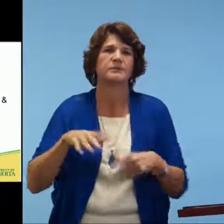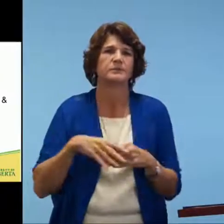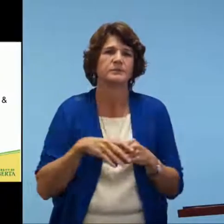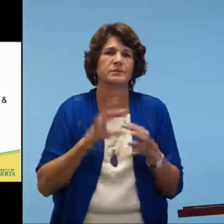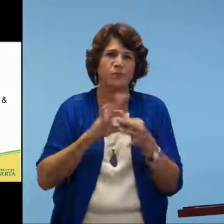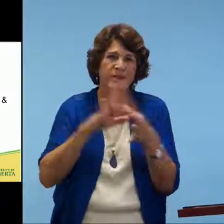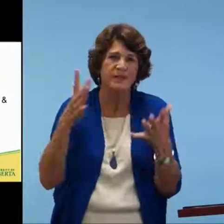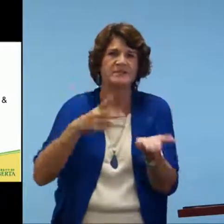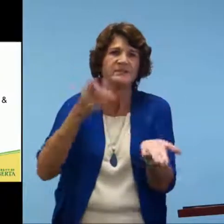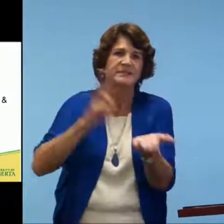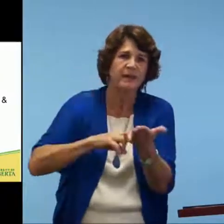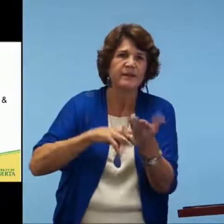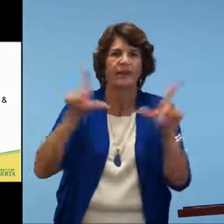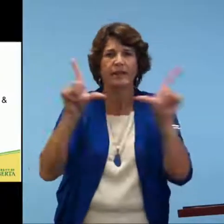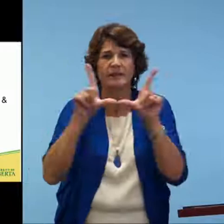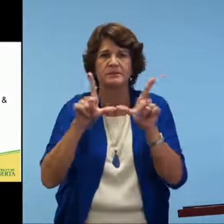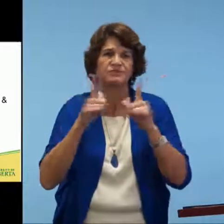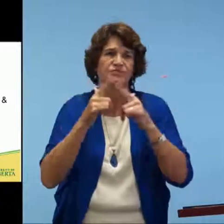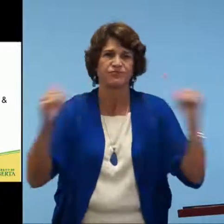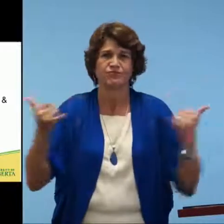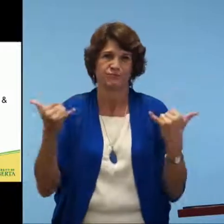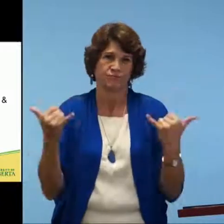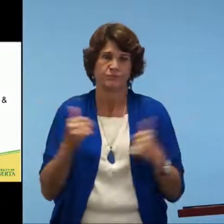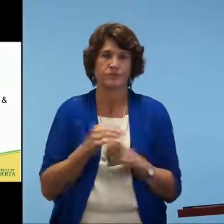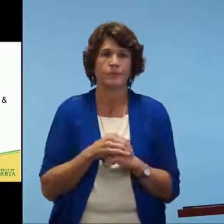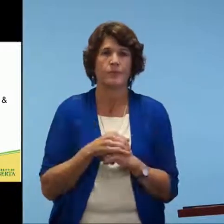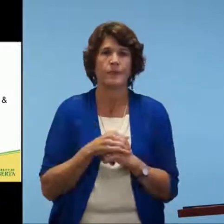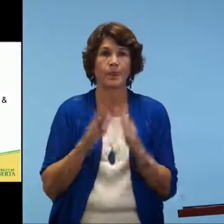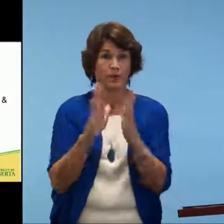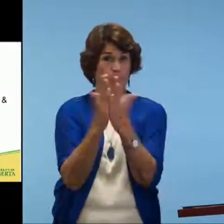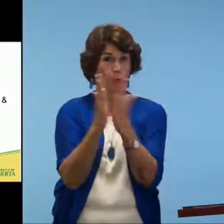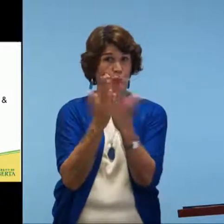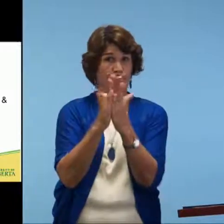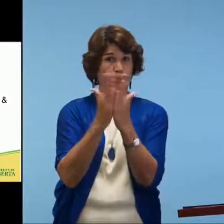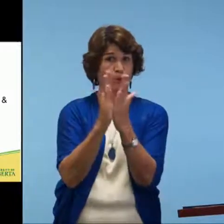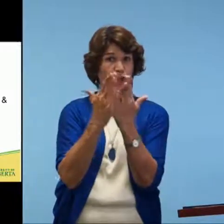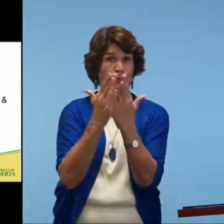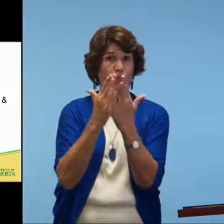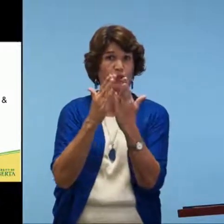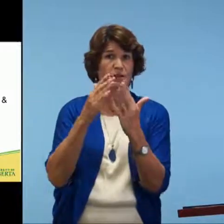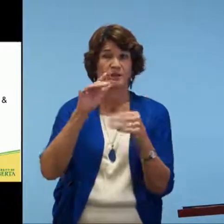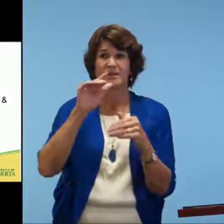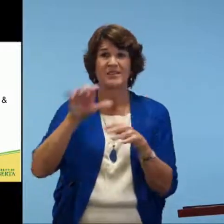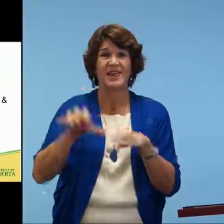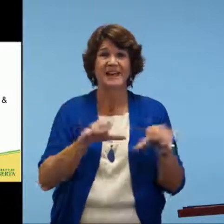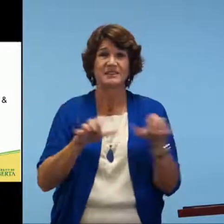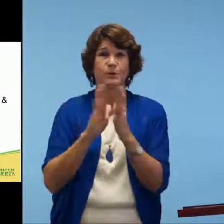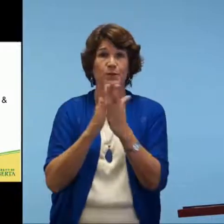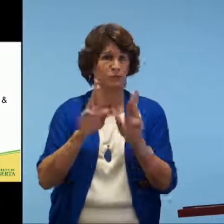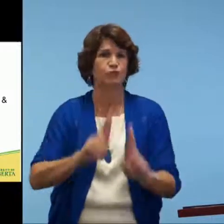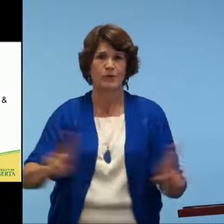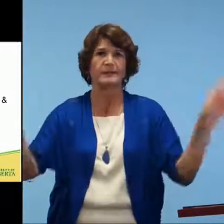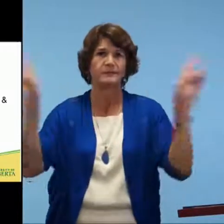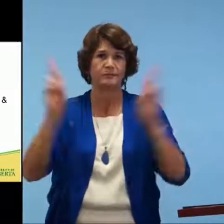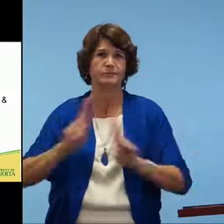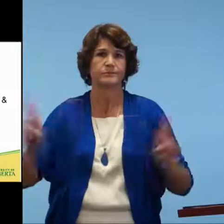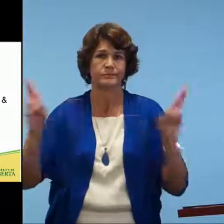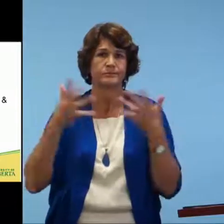process that we're going through right now. So the licensing, the sign offs and all of that typically have to happen. But the activity book